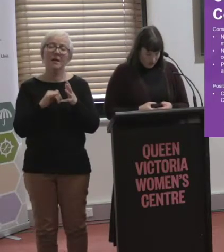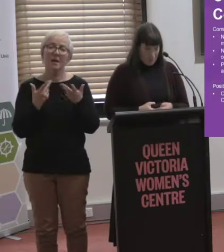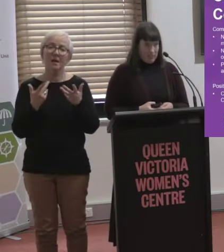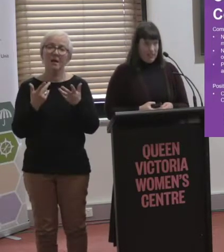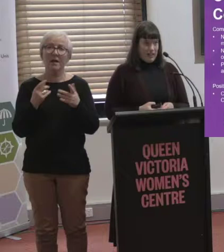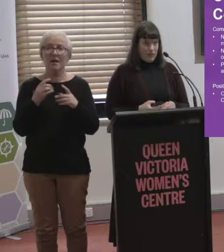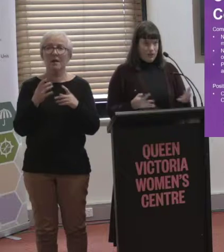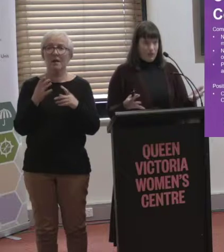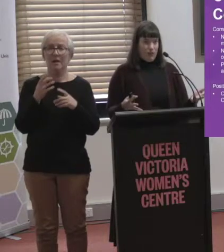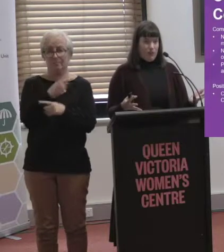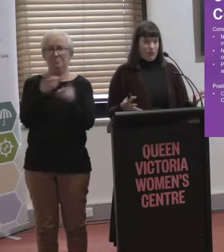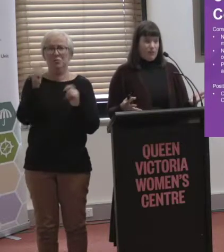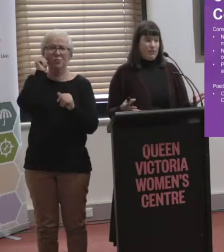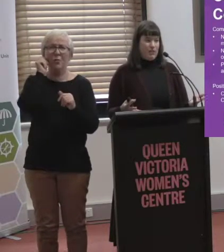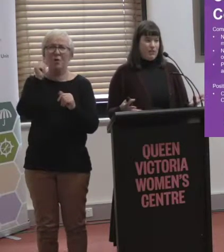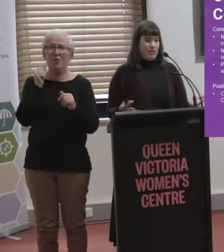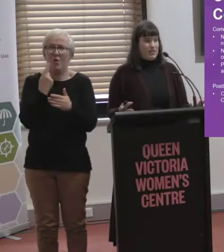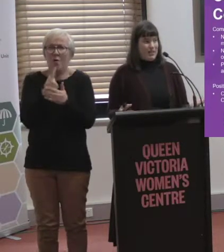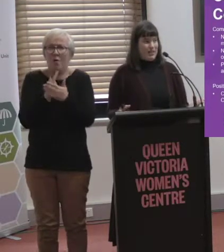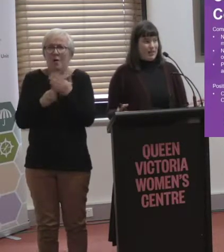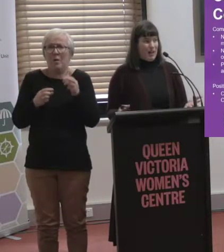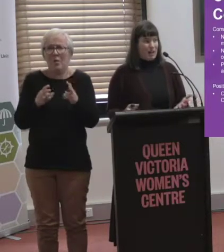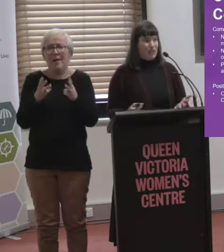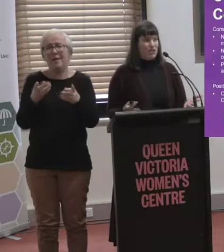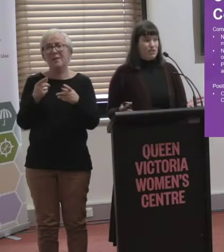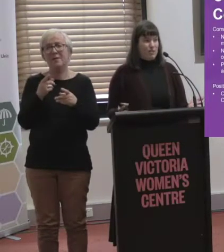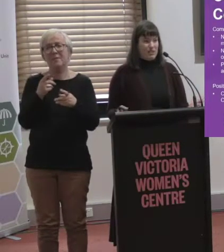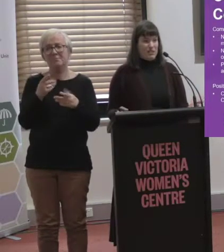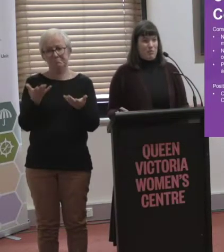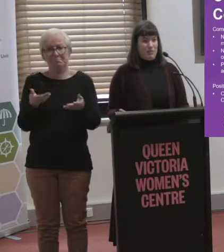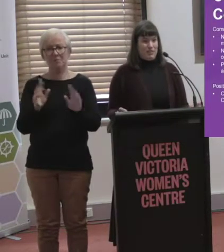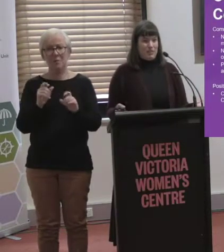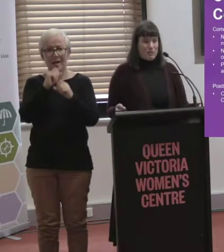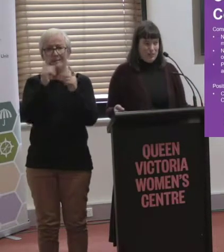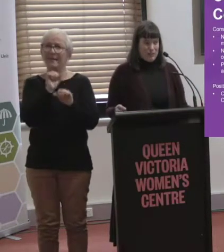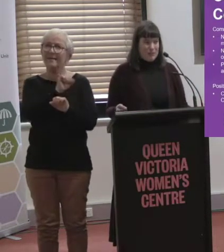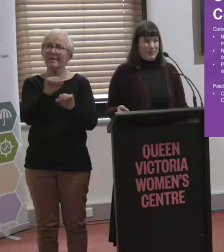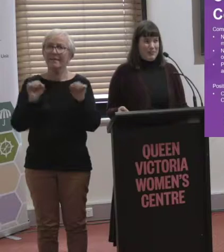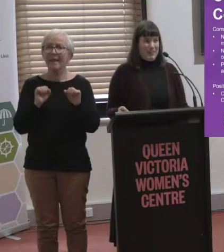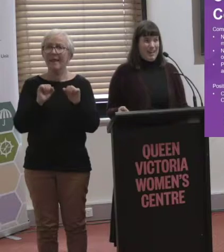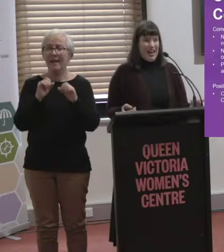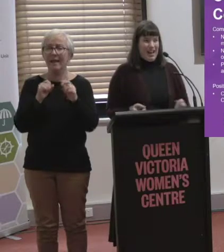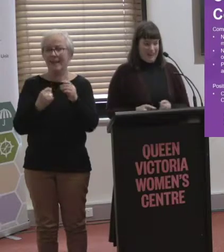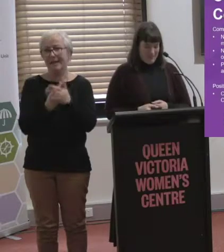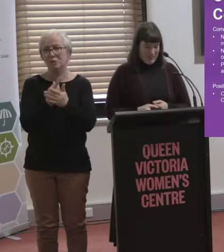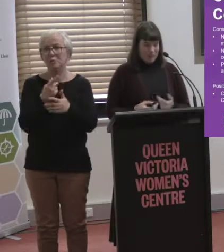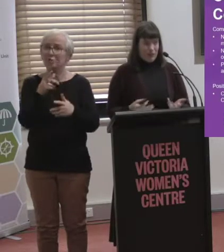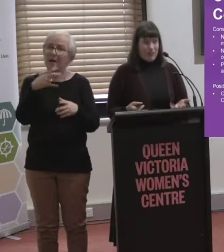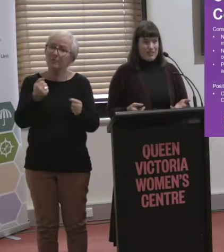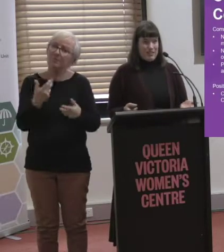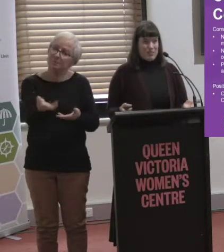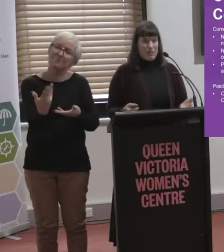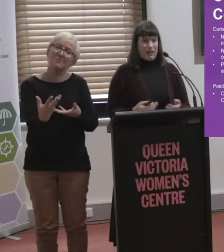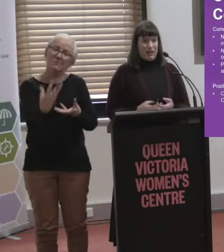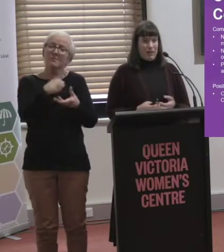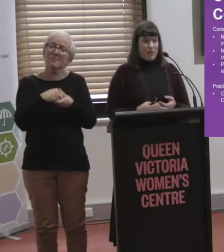because obviously, as you all know, the only way that you can understand the issues that are facing a community is to speak to the community. That's quite